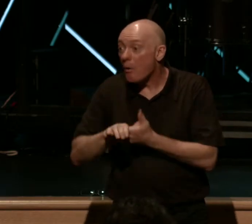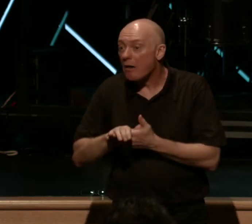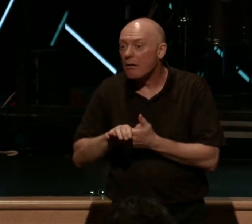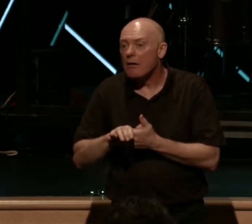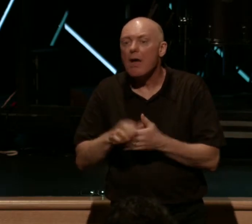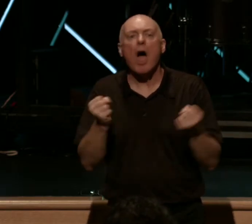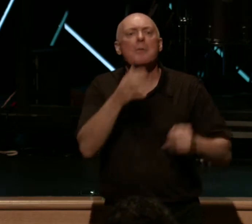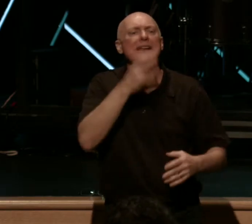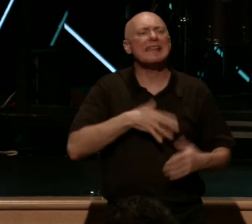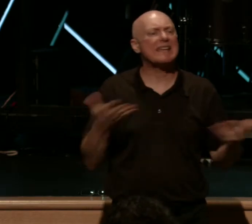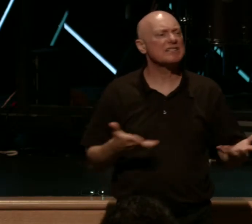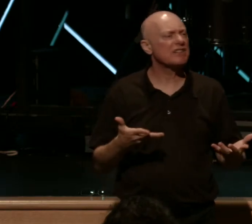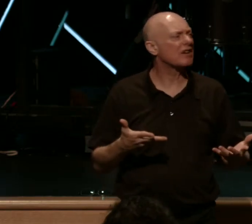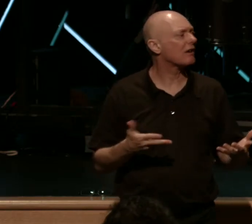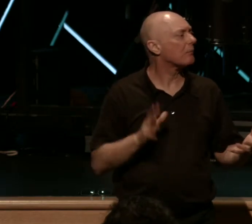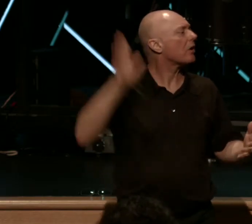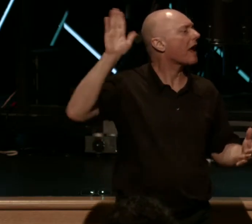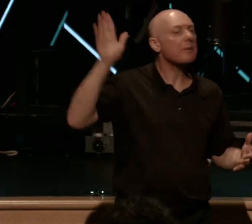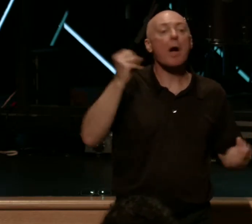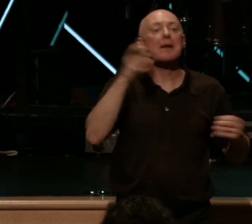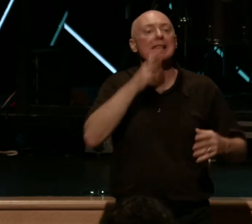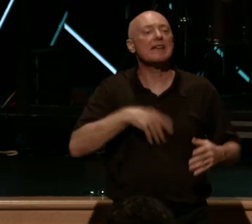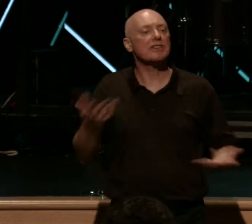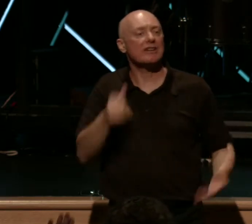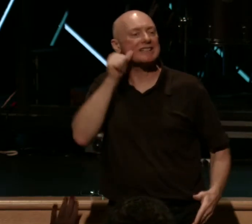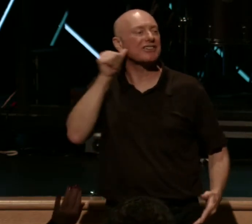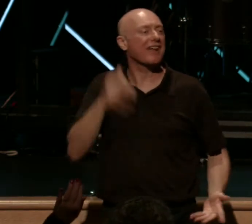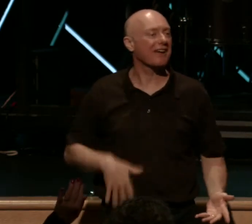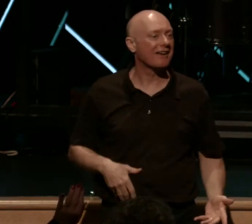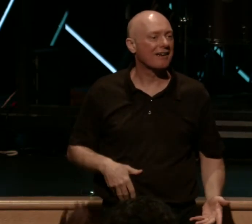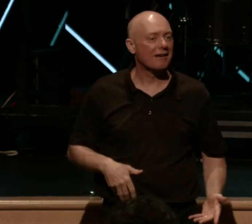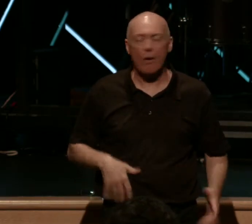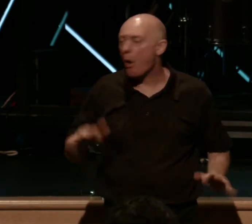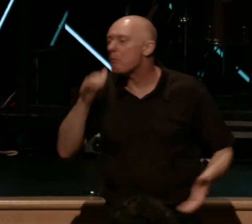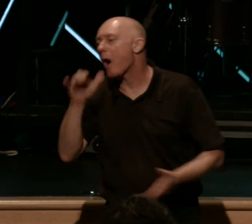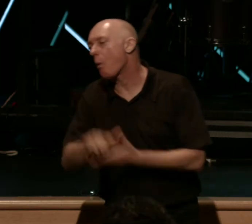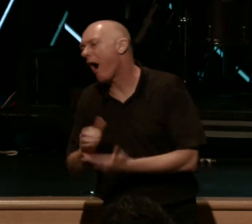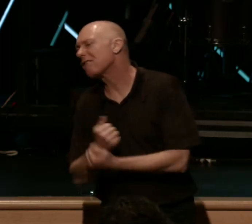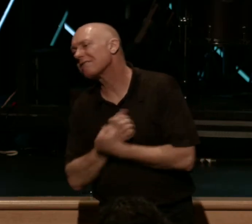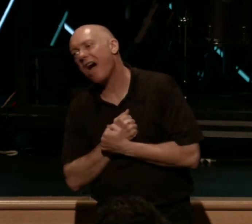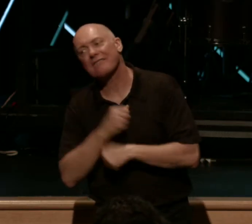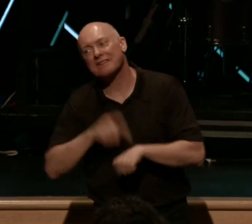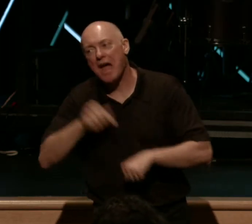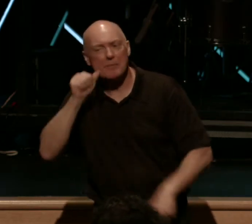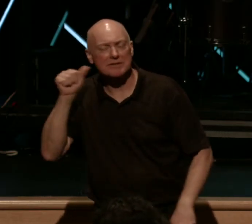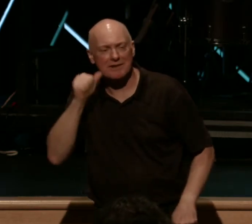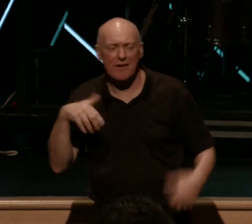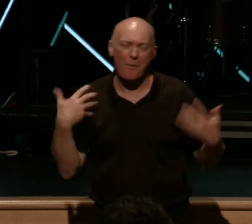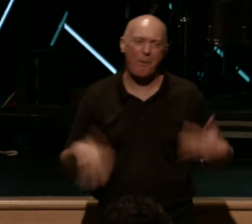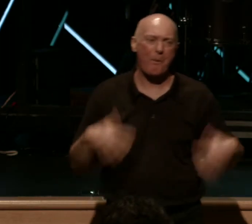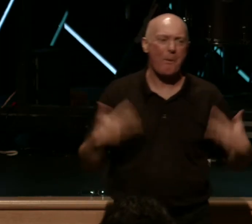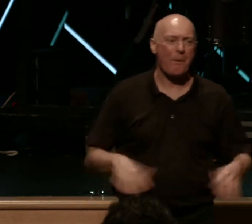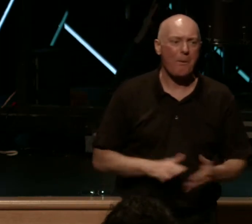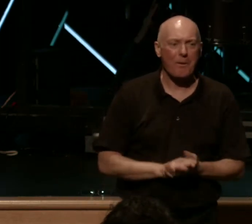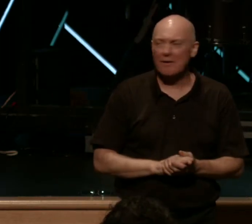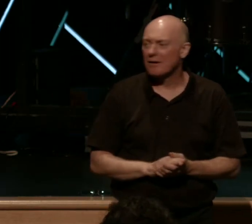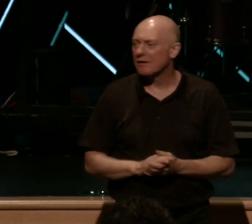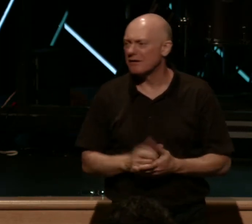ladies were here this weekend? Okay, awesome. Candy loved the time with you all as well. And so I hear some guys whistling. I don't know.